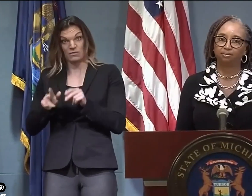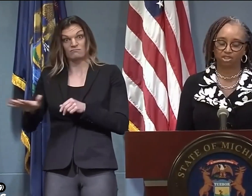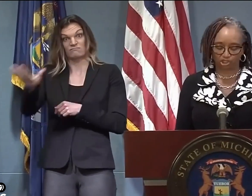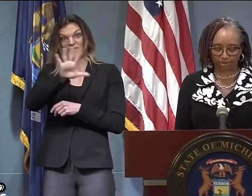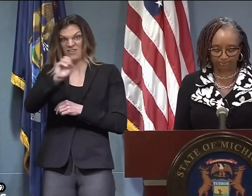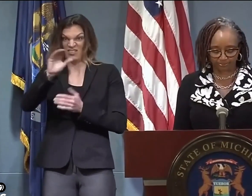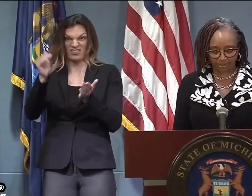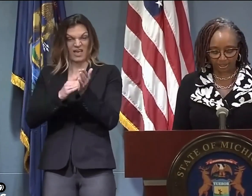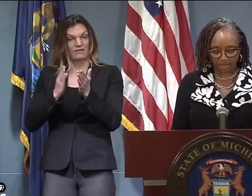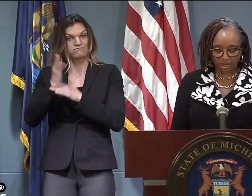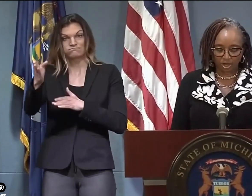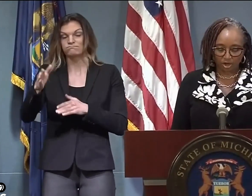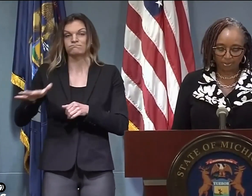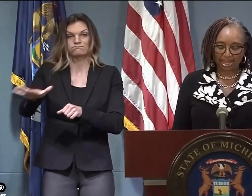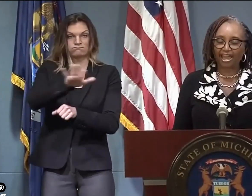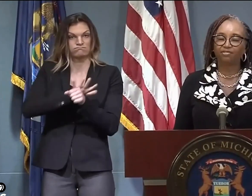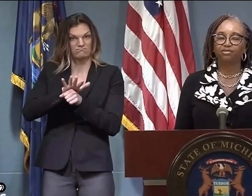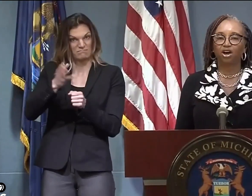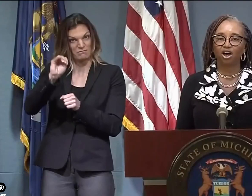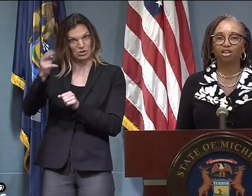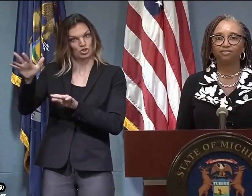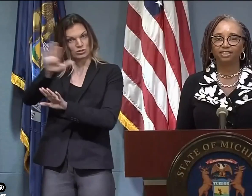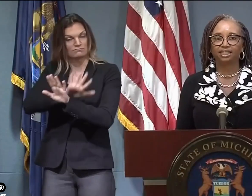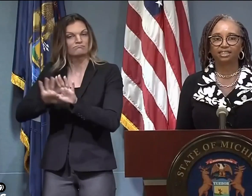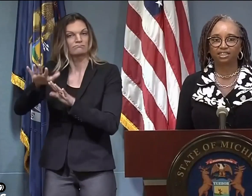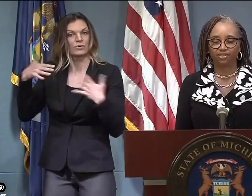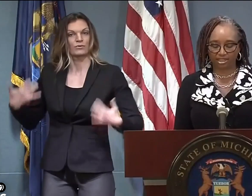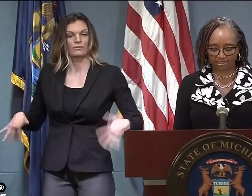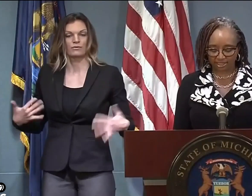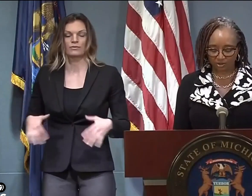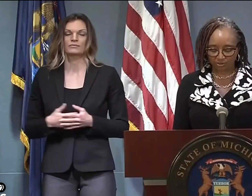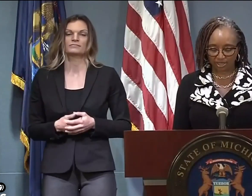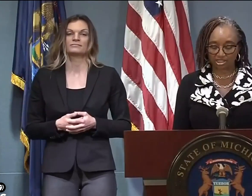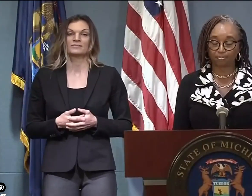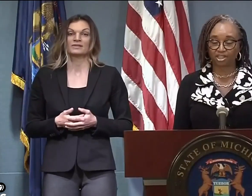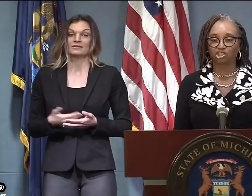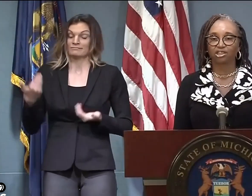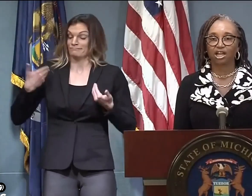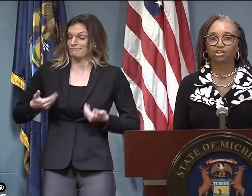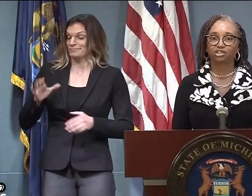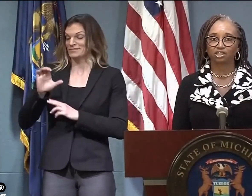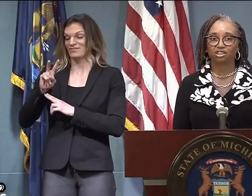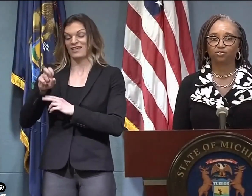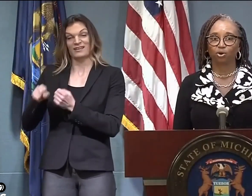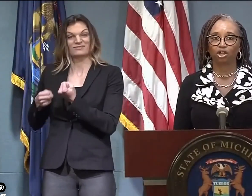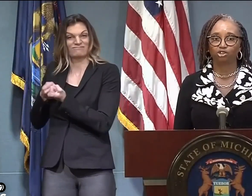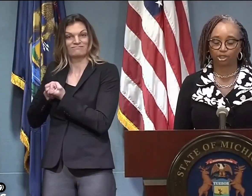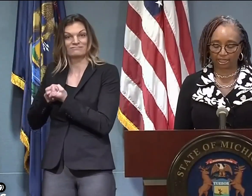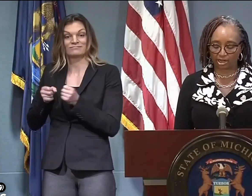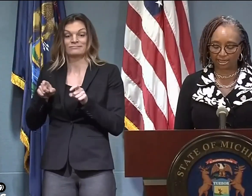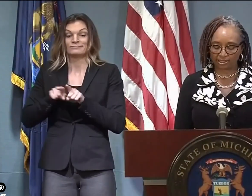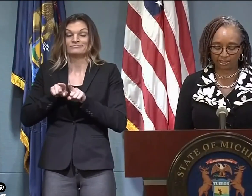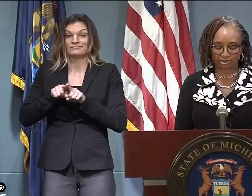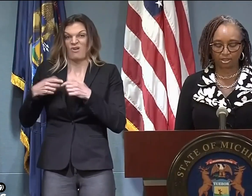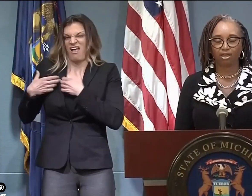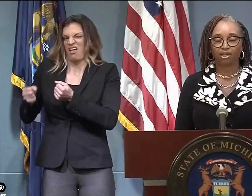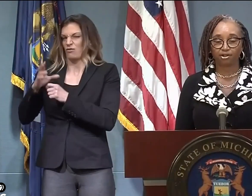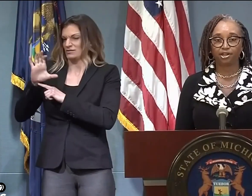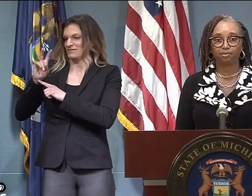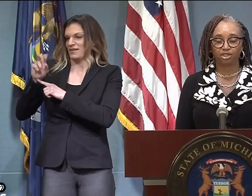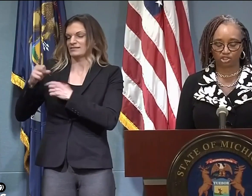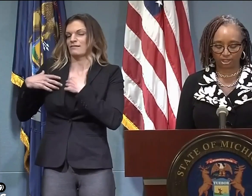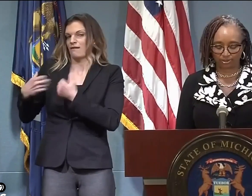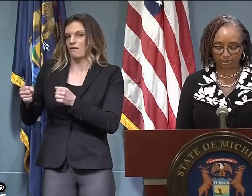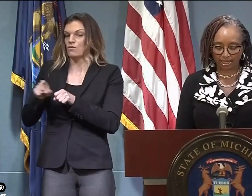50,000 individuals and families in Michigan. On behalf of all of us at CVS Health, especially our